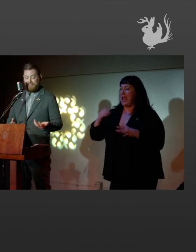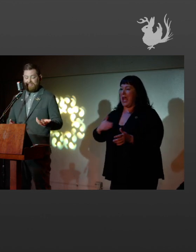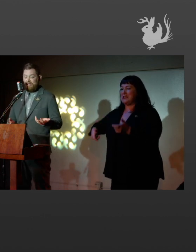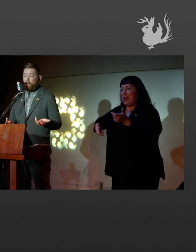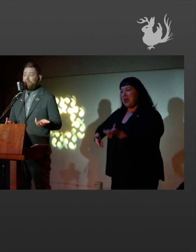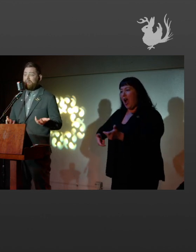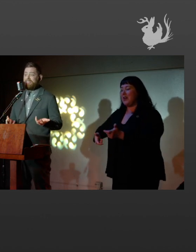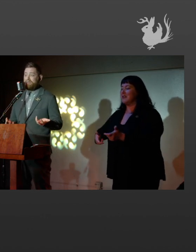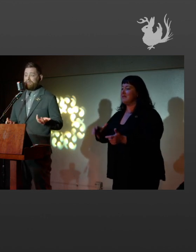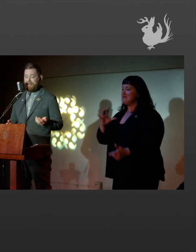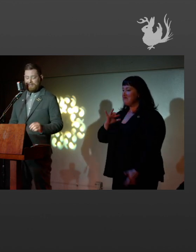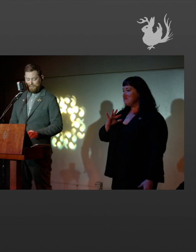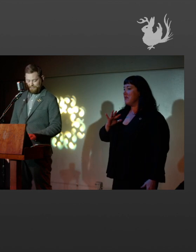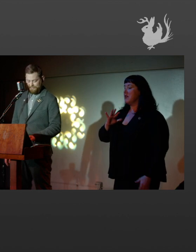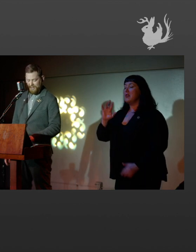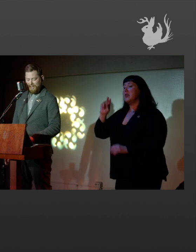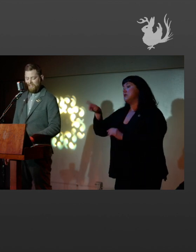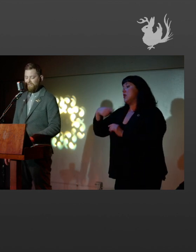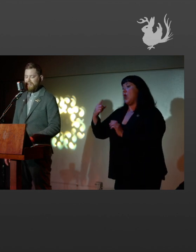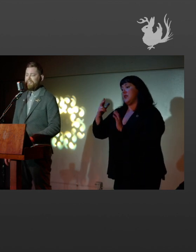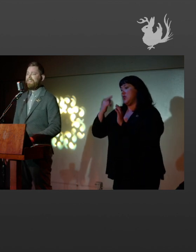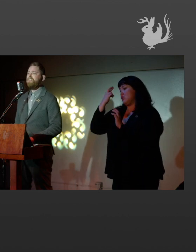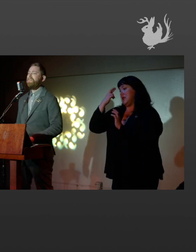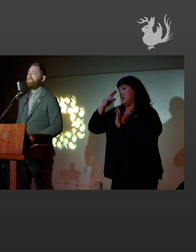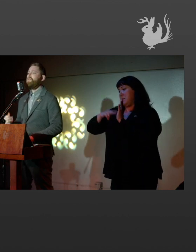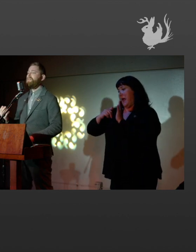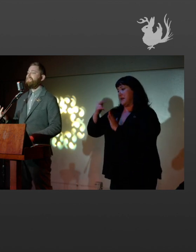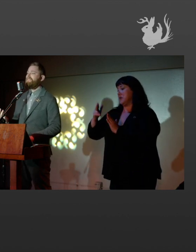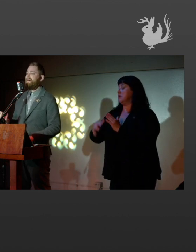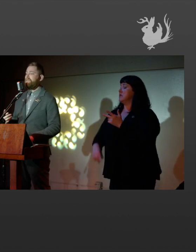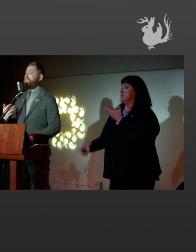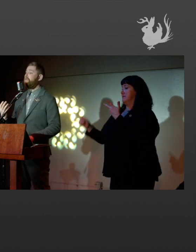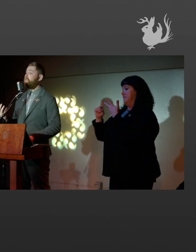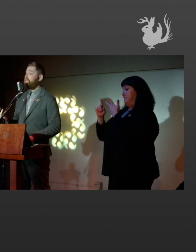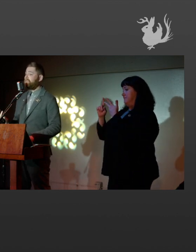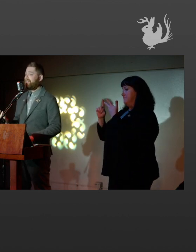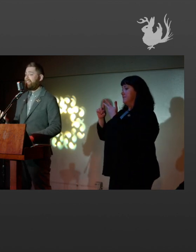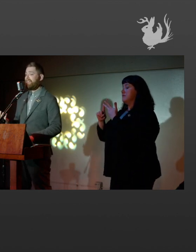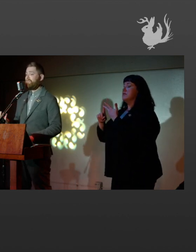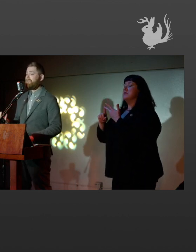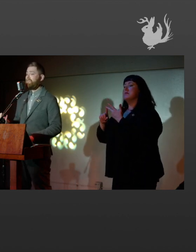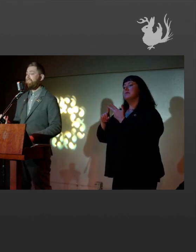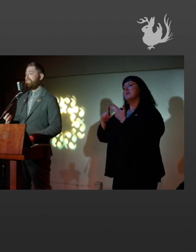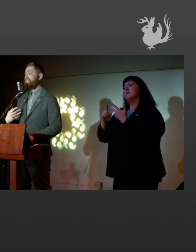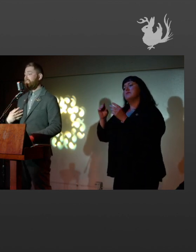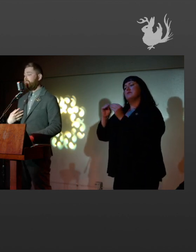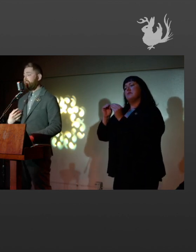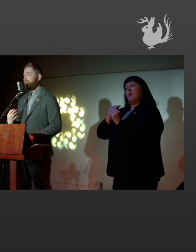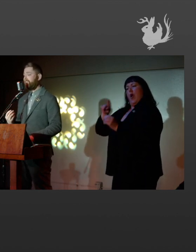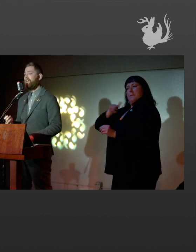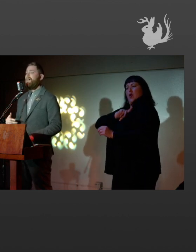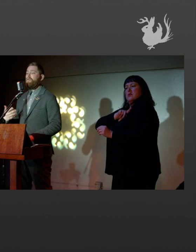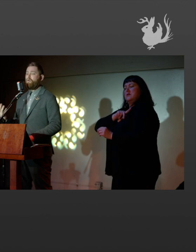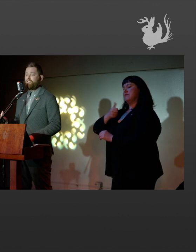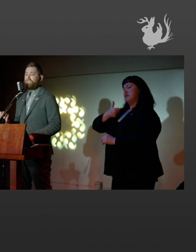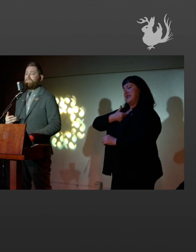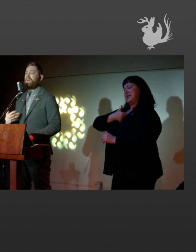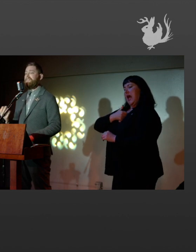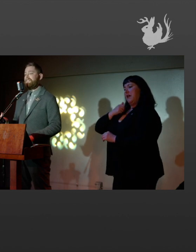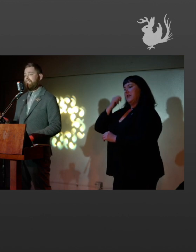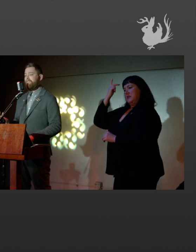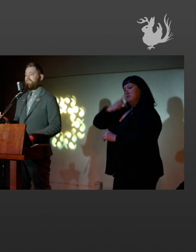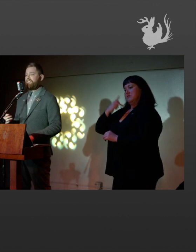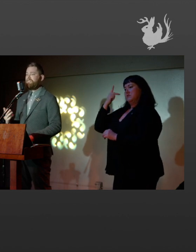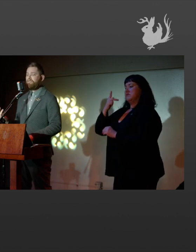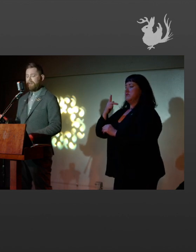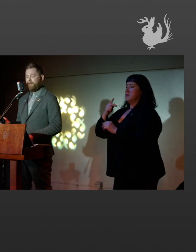And that's the only reason it was painted. And then finally, you get works with a little bit more personality. That would typically be self-portraits, portraits of